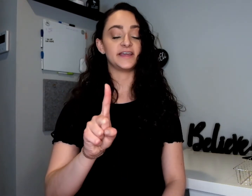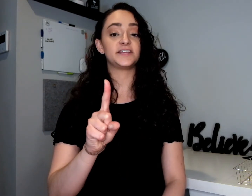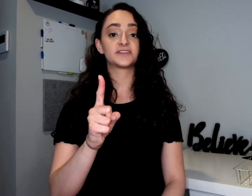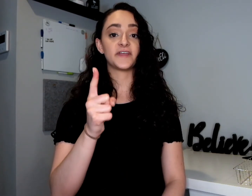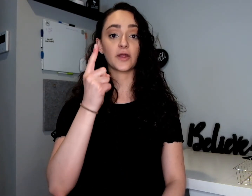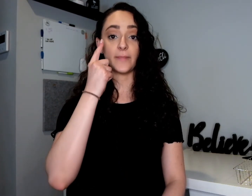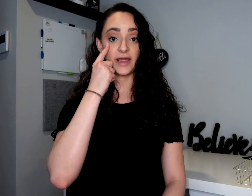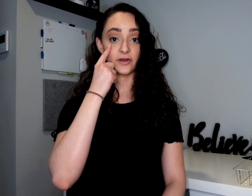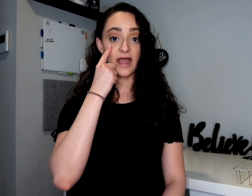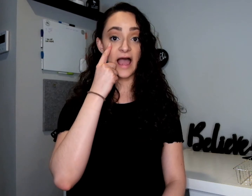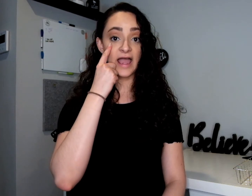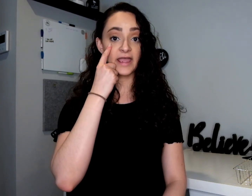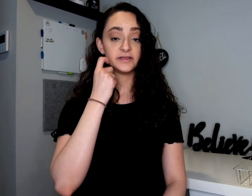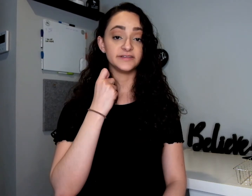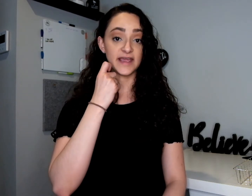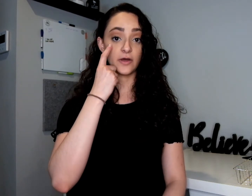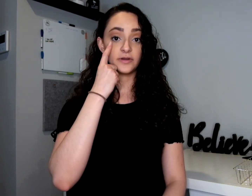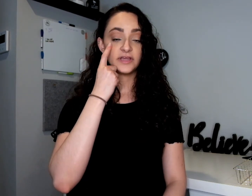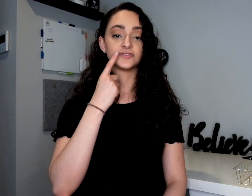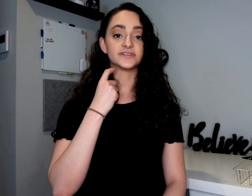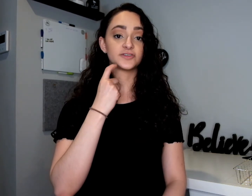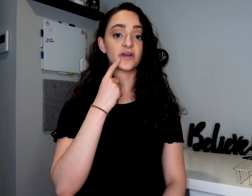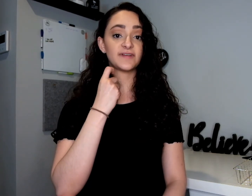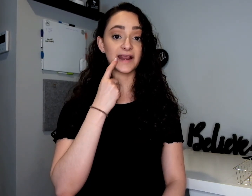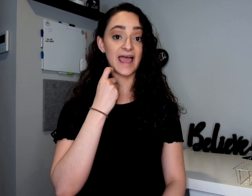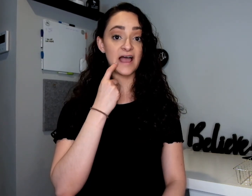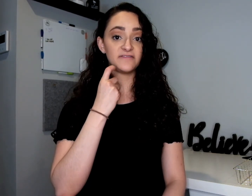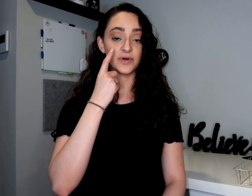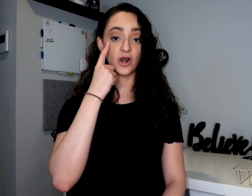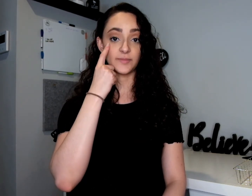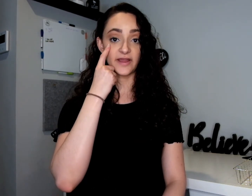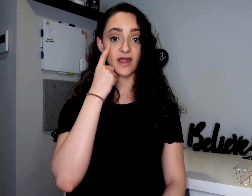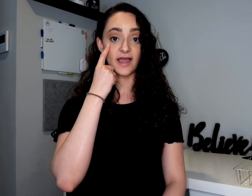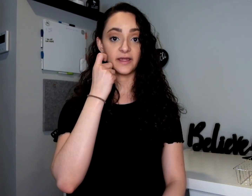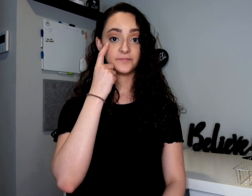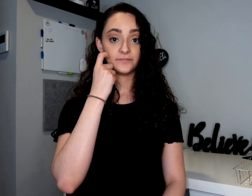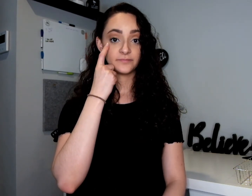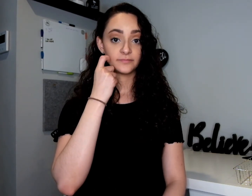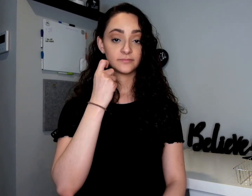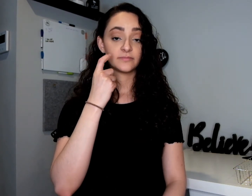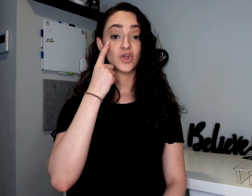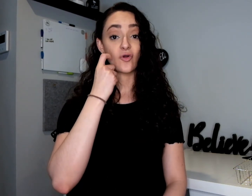index finger by your eye down. So it's sort of like laugh but only by your eye. Cry.